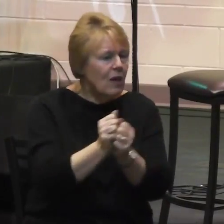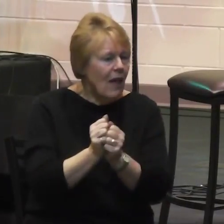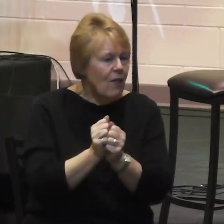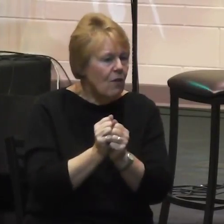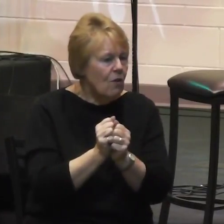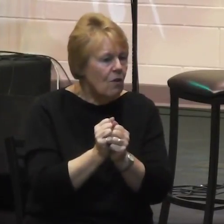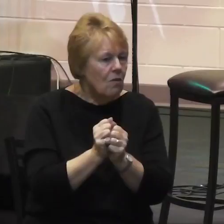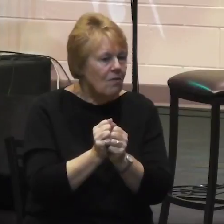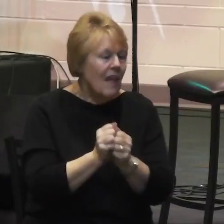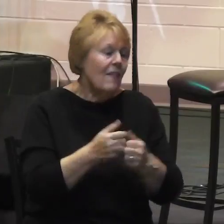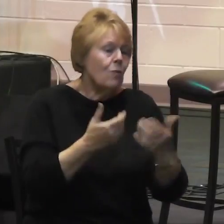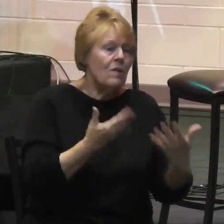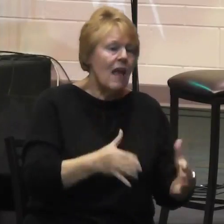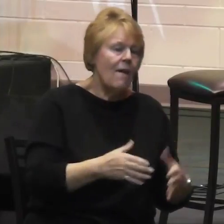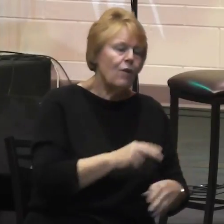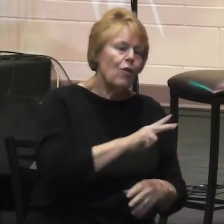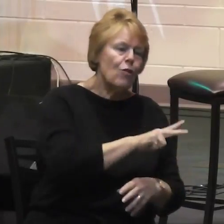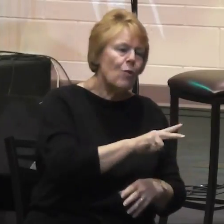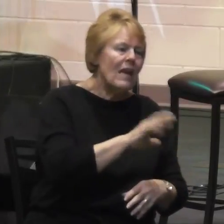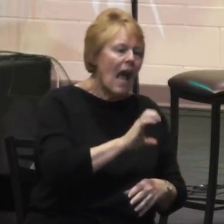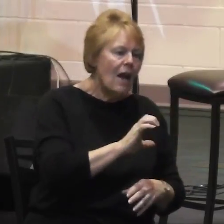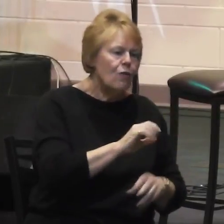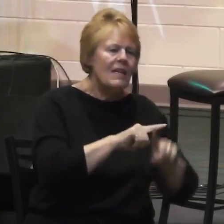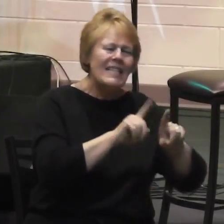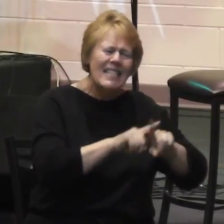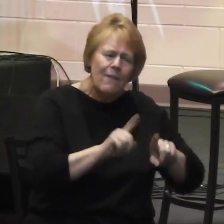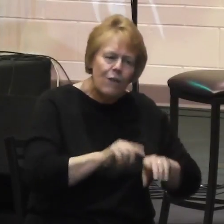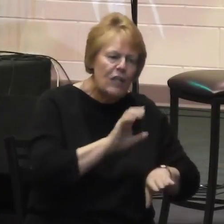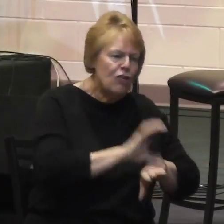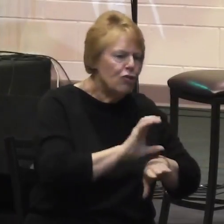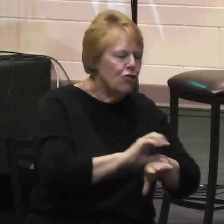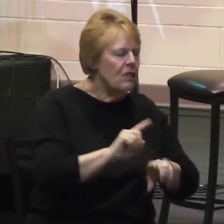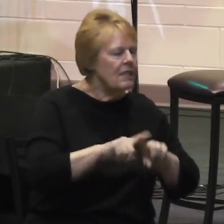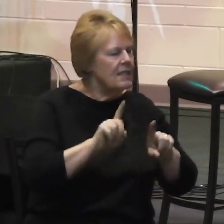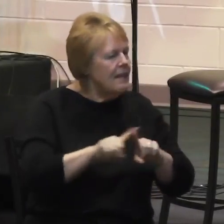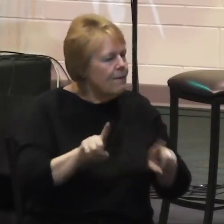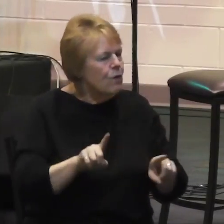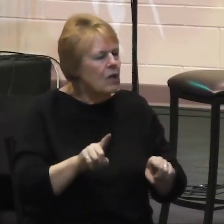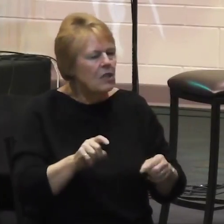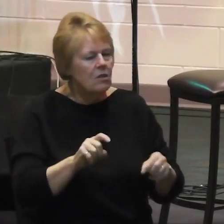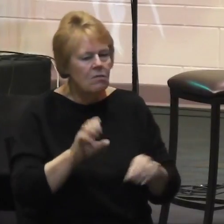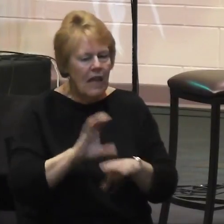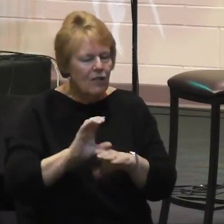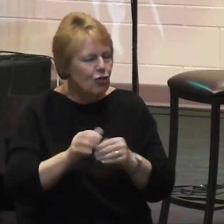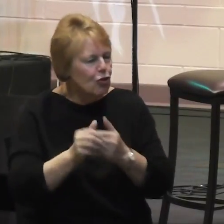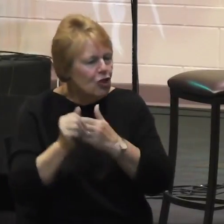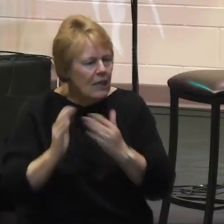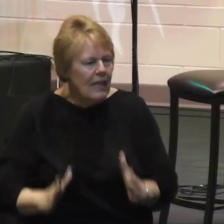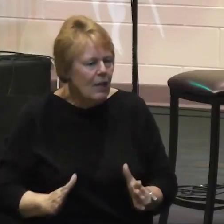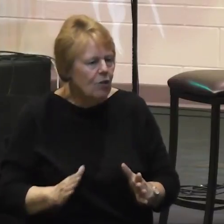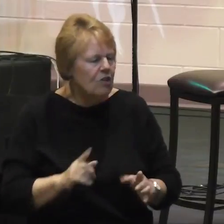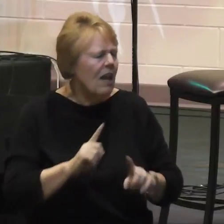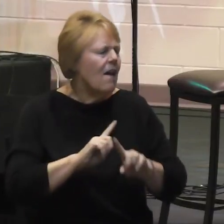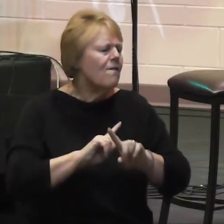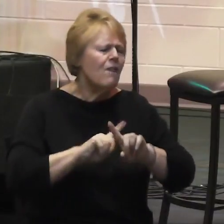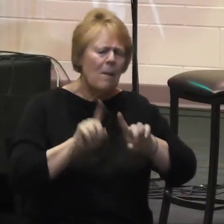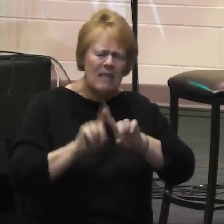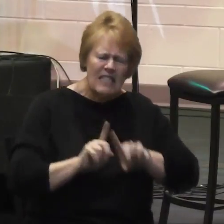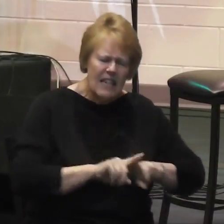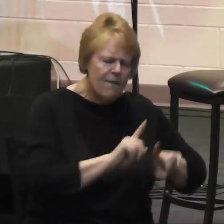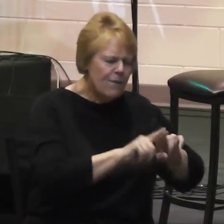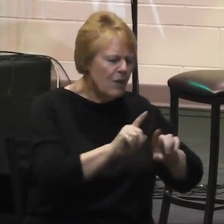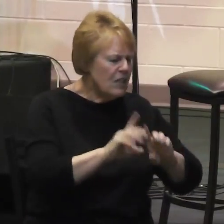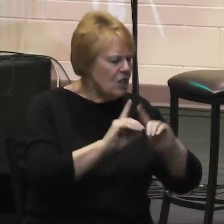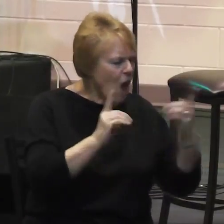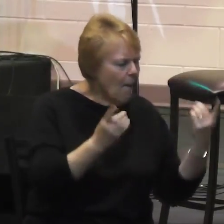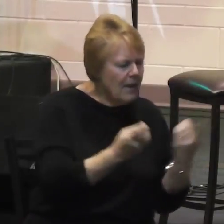churches and church leaders from diverse ethnicities and denominations. And we came